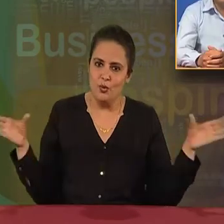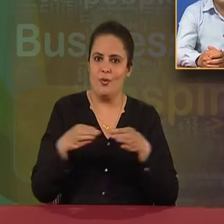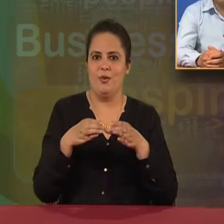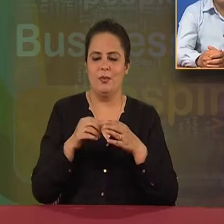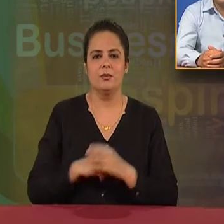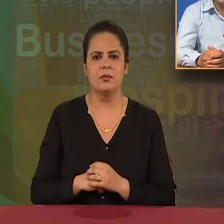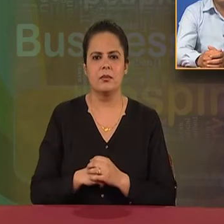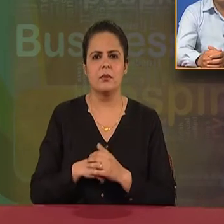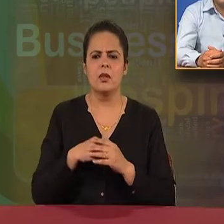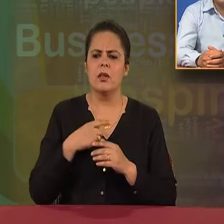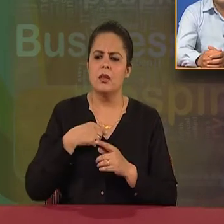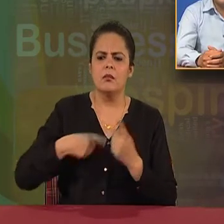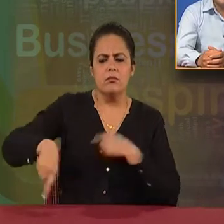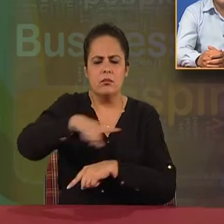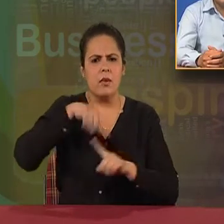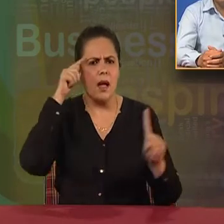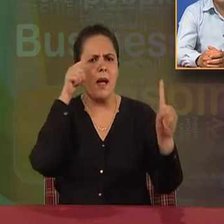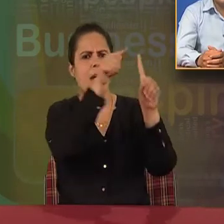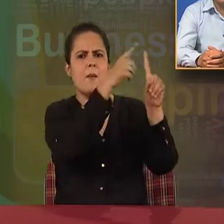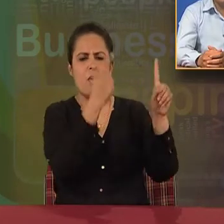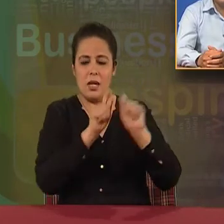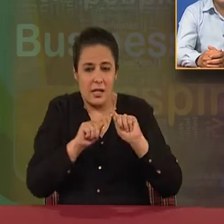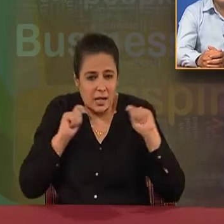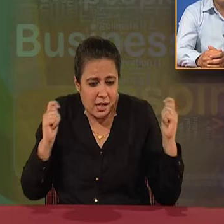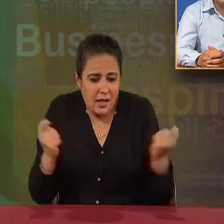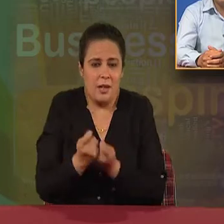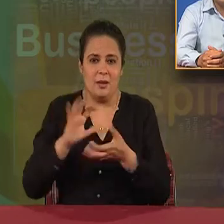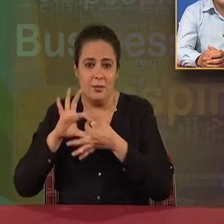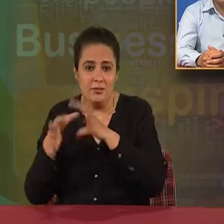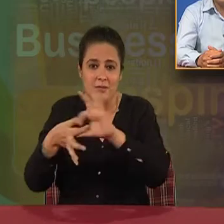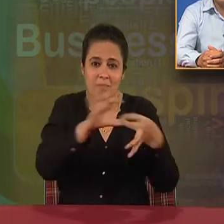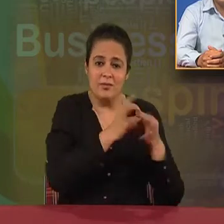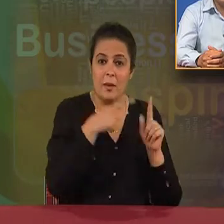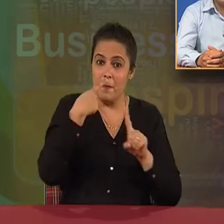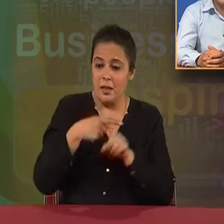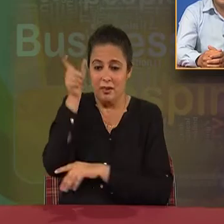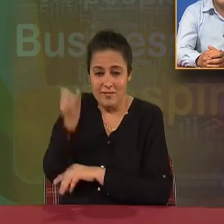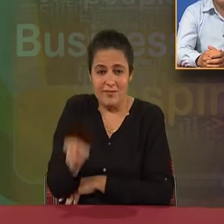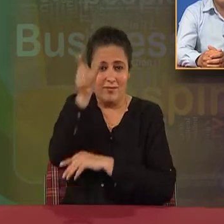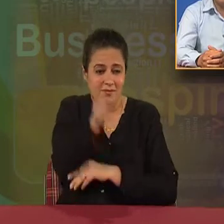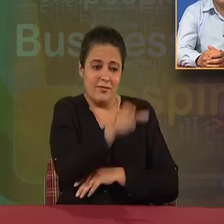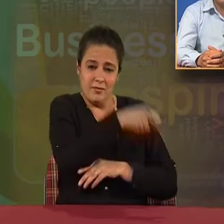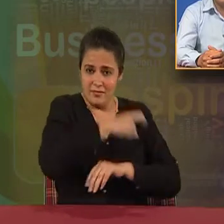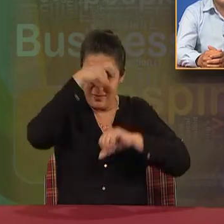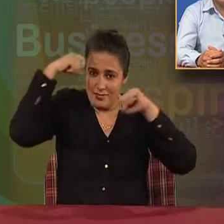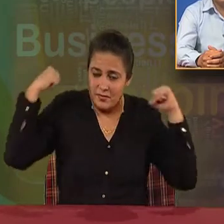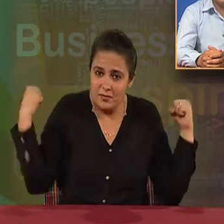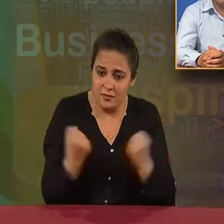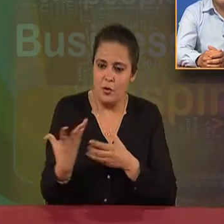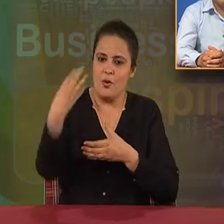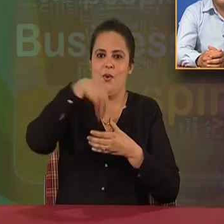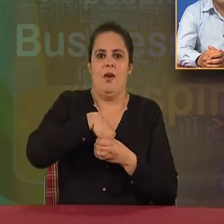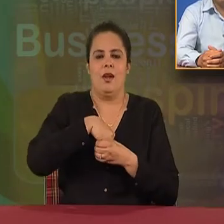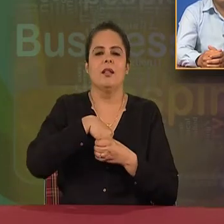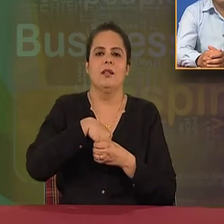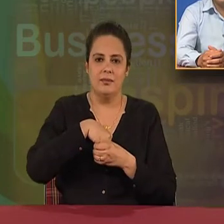fulfill the common organizational goals, teamwork, and coordination of individual efforts is required. The time has gone